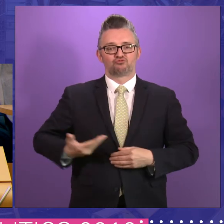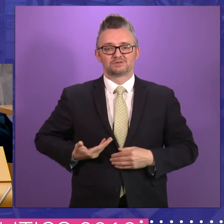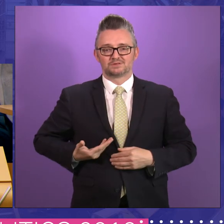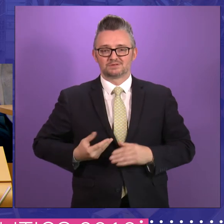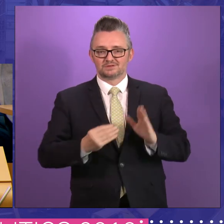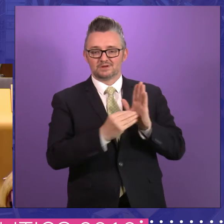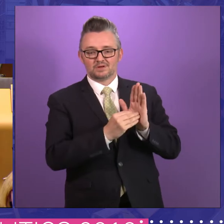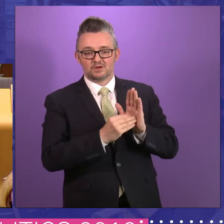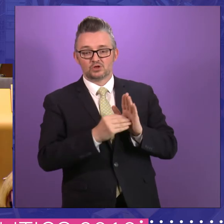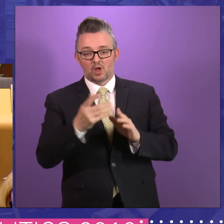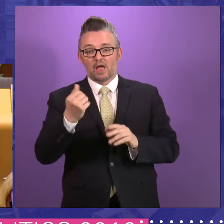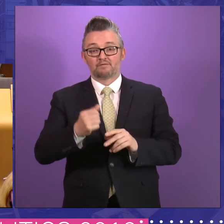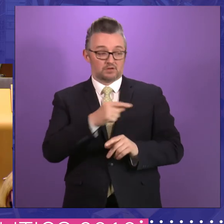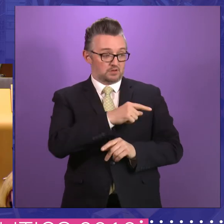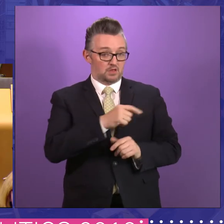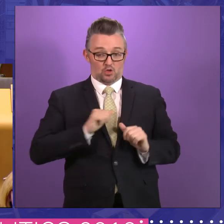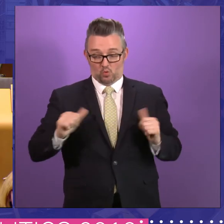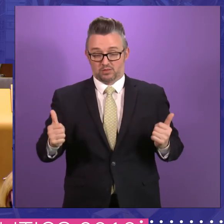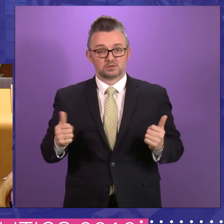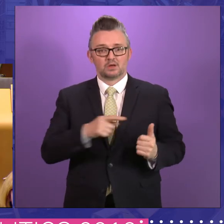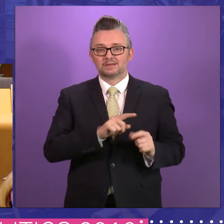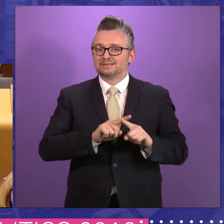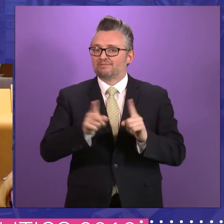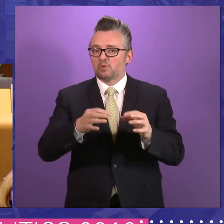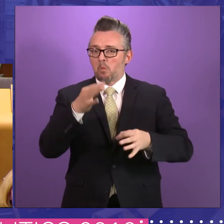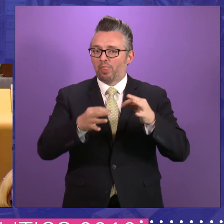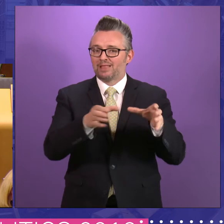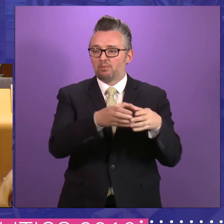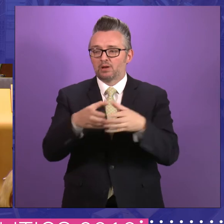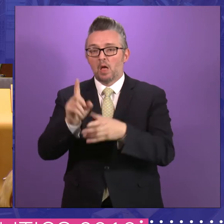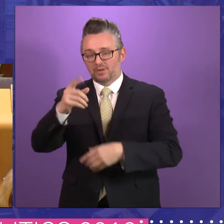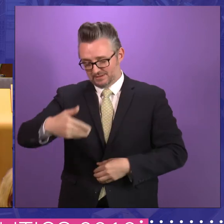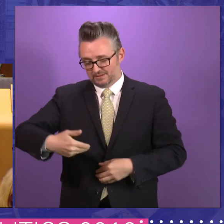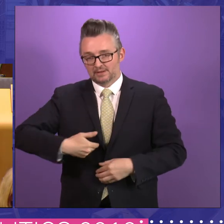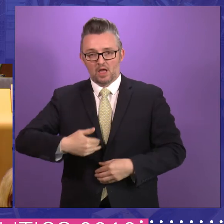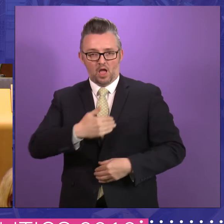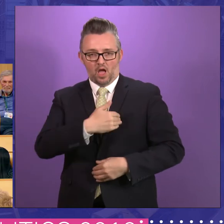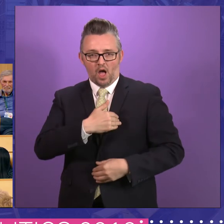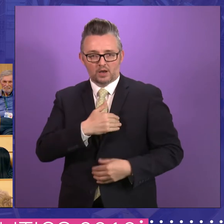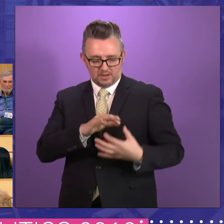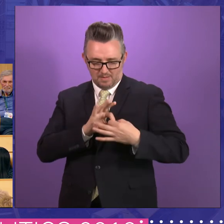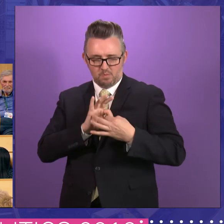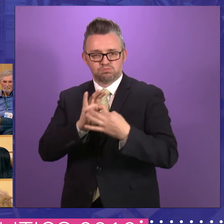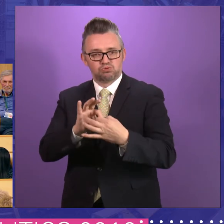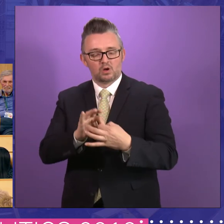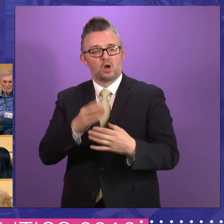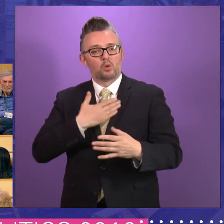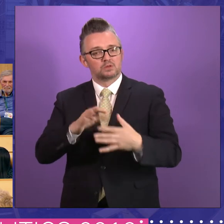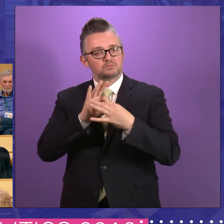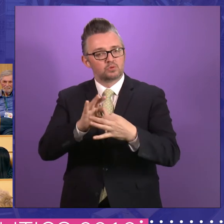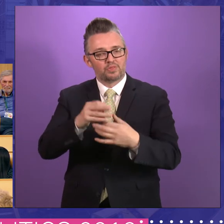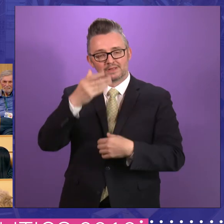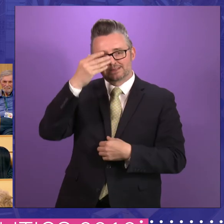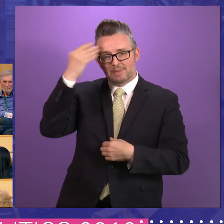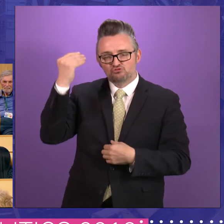me, who are from different political parties from my own, put their heart and soul into working with communities and people with dementia